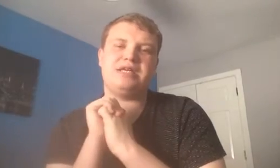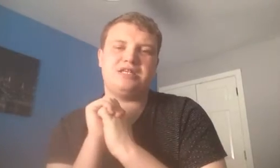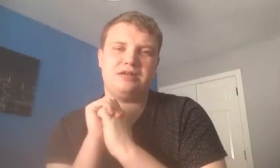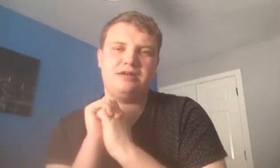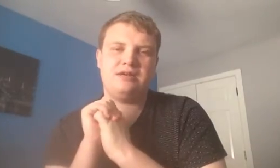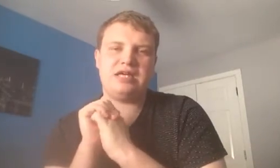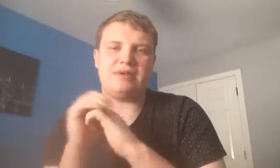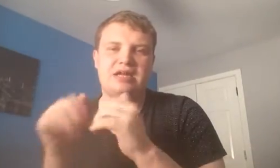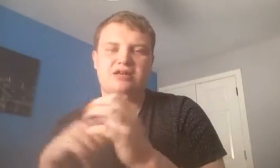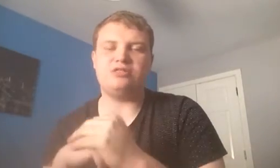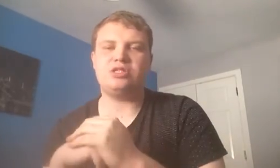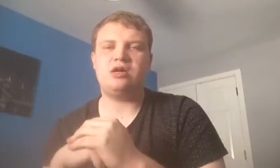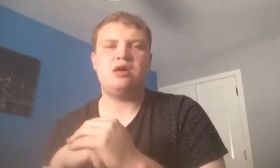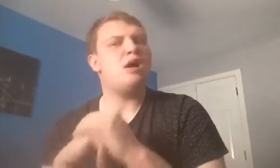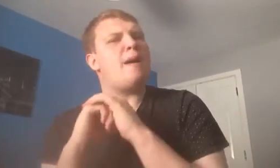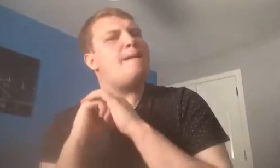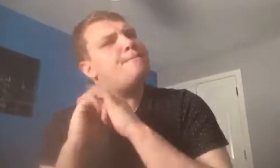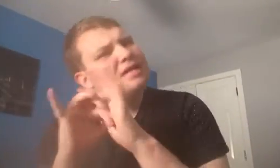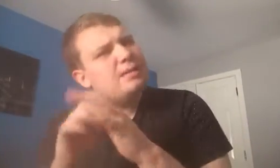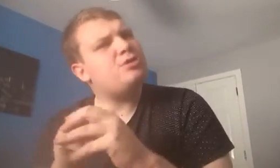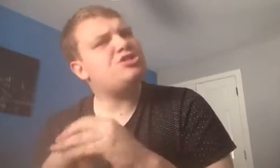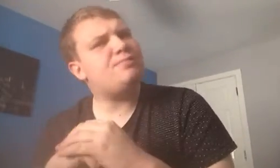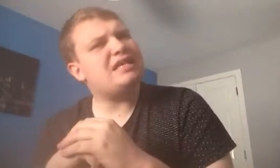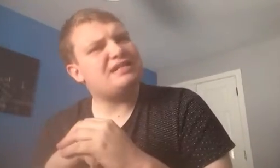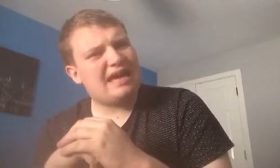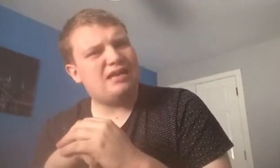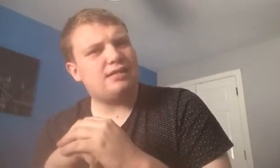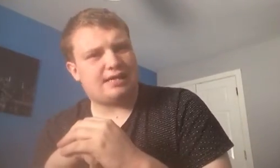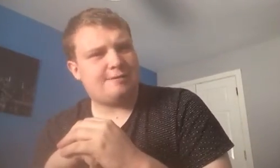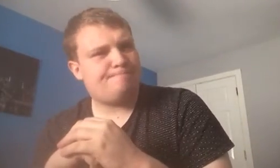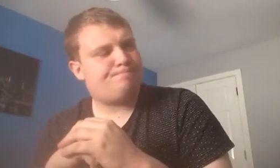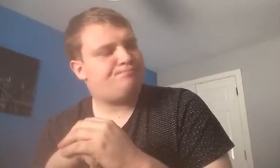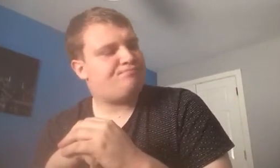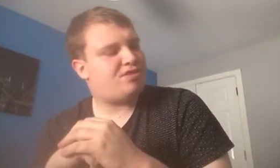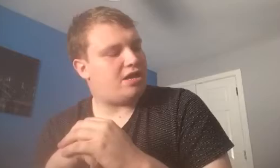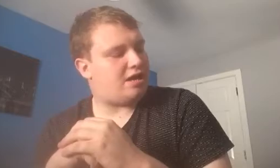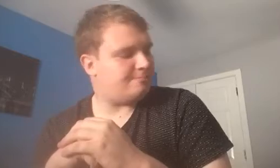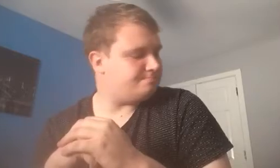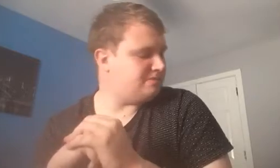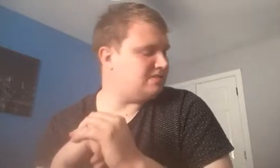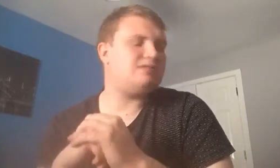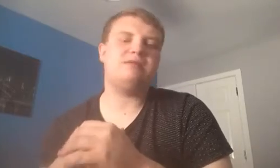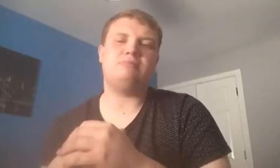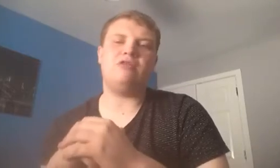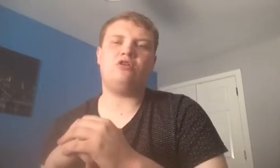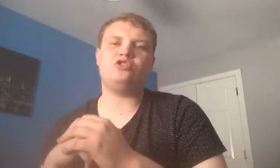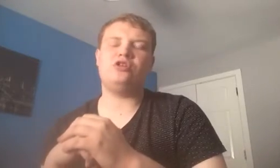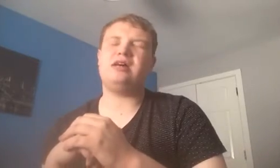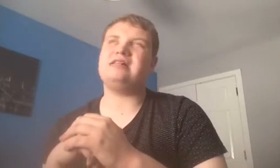signing, he'd be getting announced. But it looks to be a day early. Anyway, my thoughts on that,